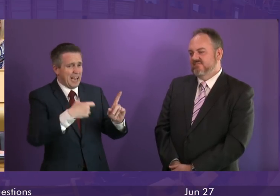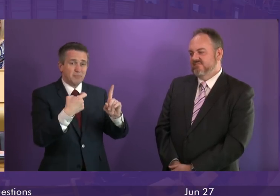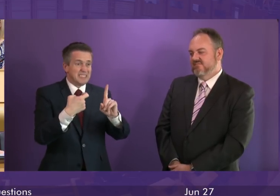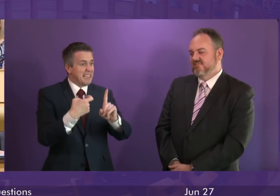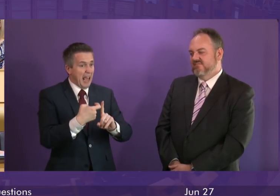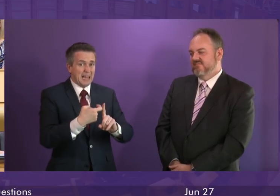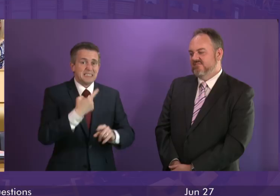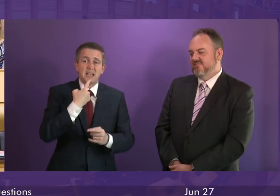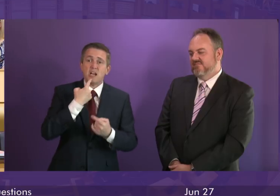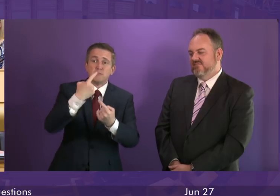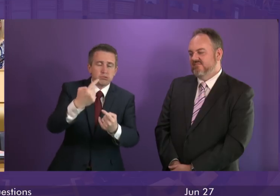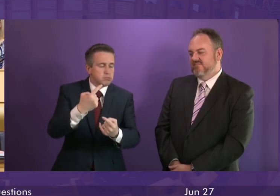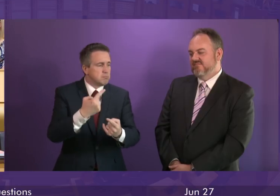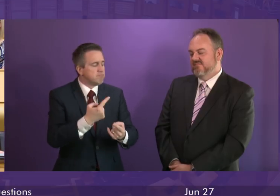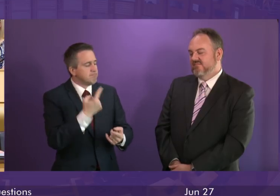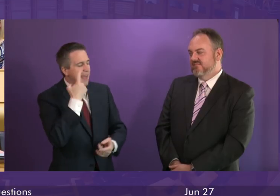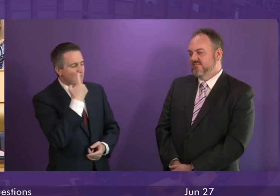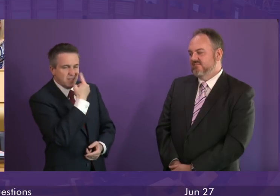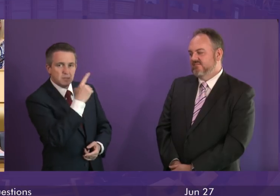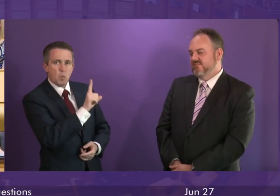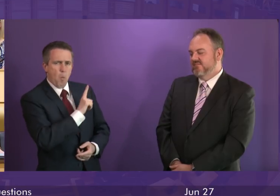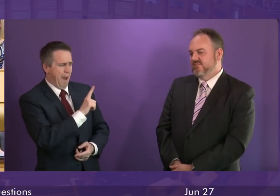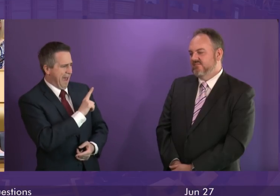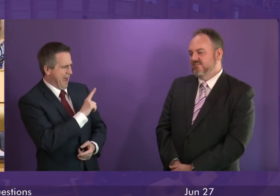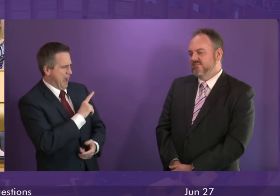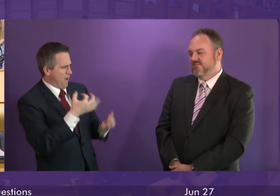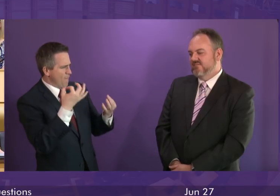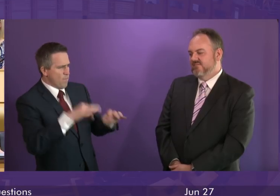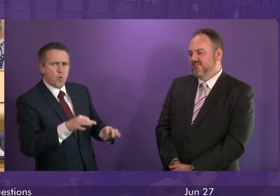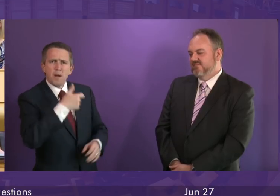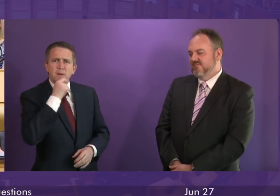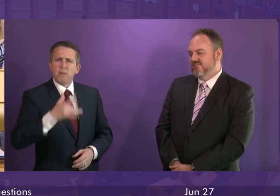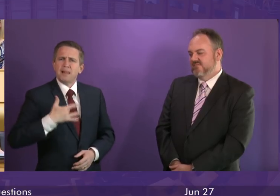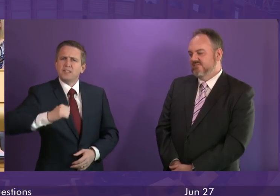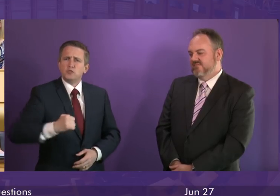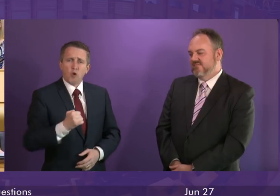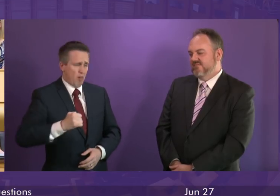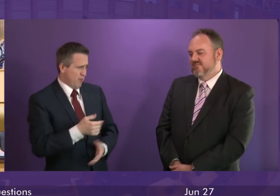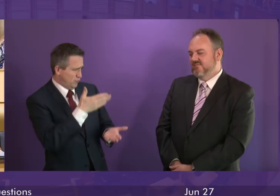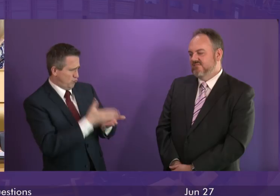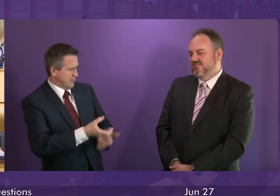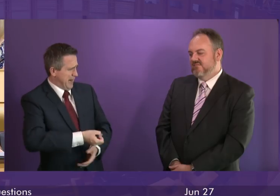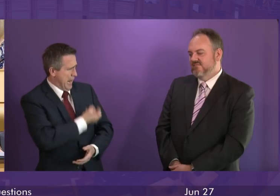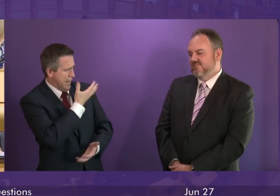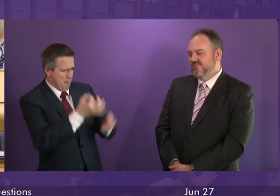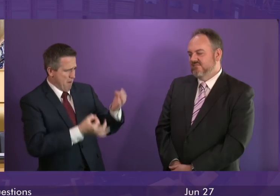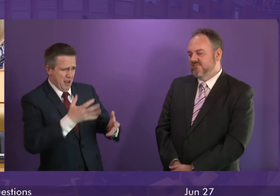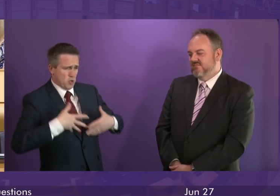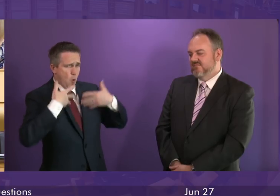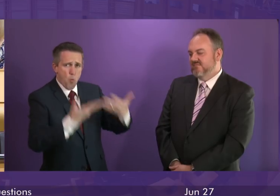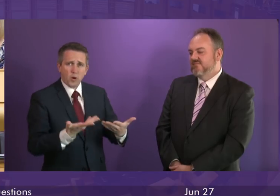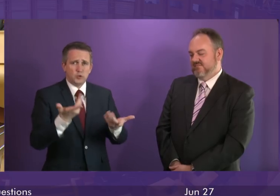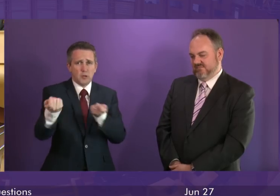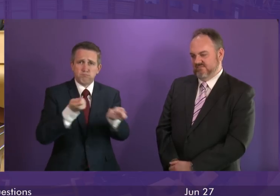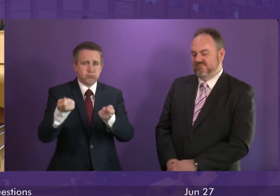done today is demonstrate why fewer and fewer and fewer people in Scotland ever want to see the Labour Party sitting in government